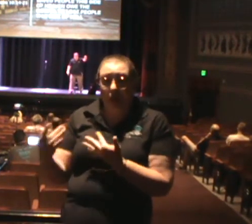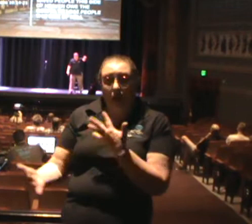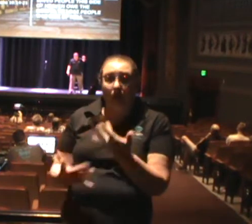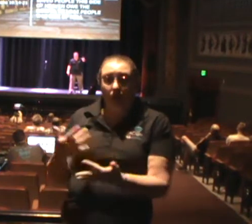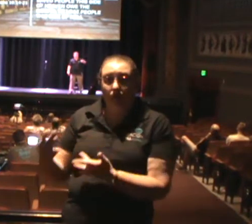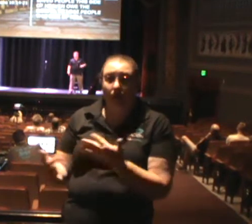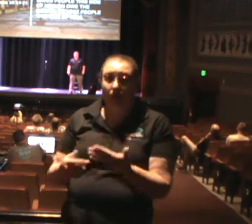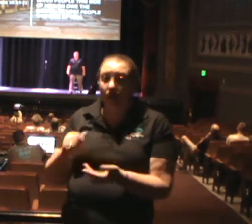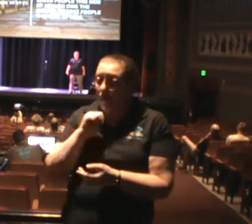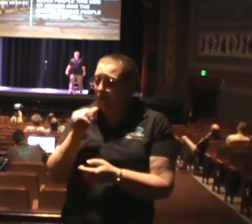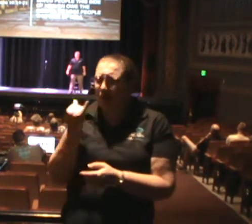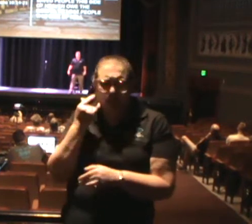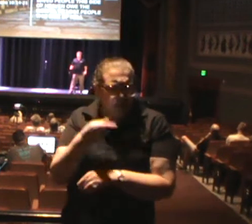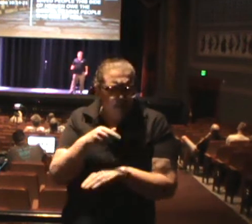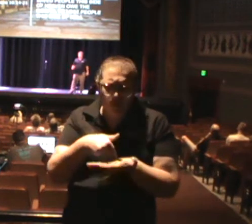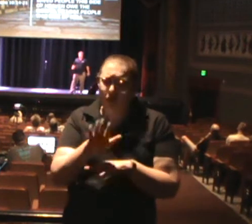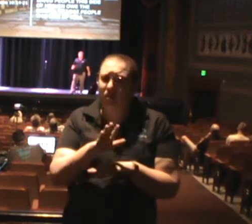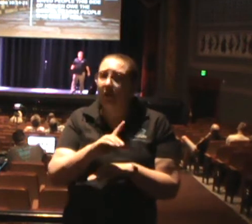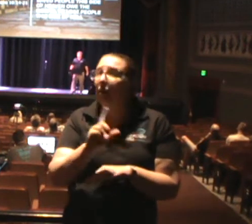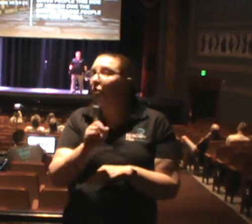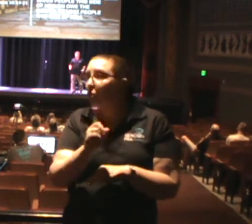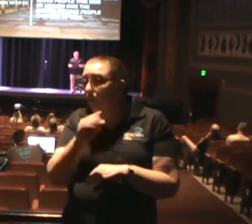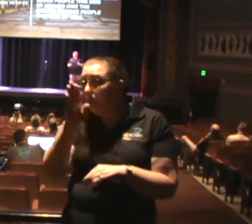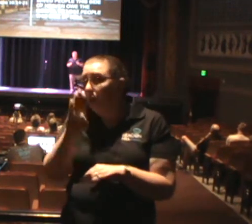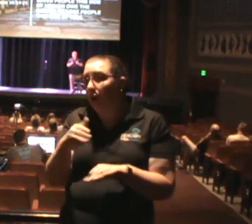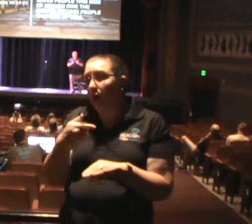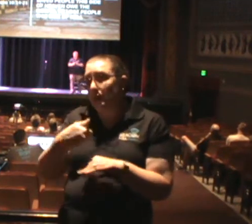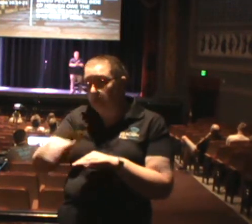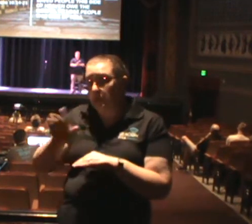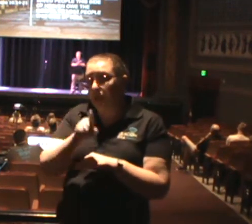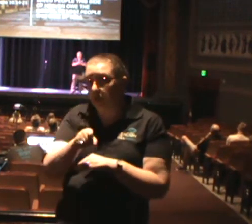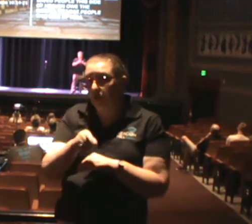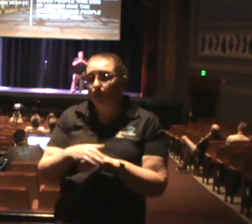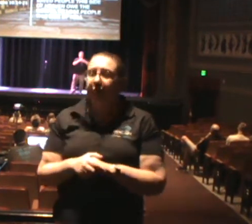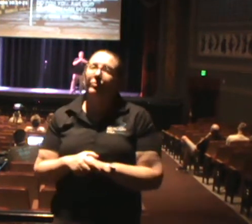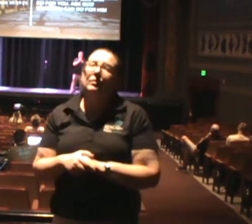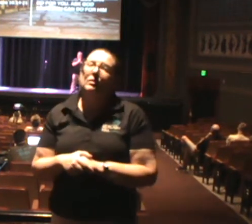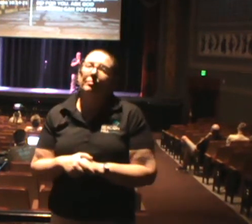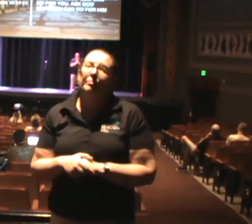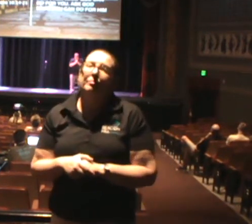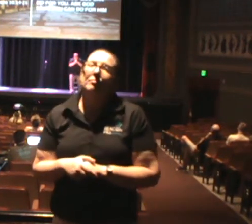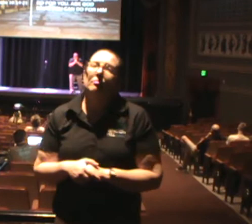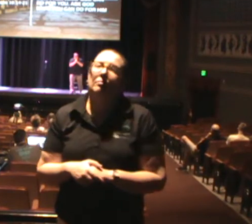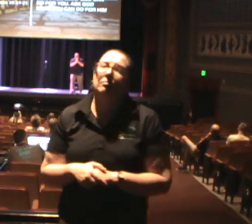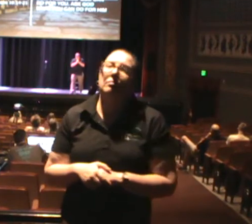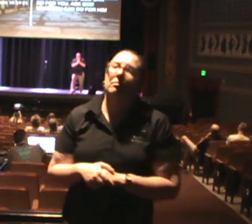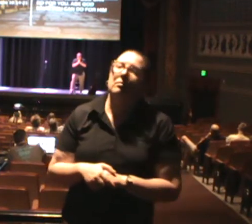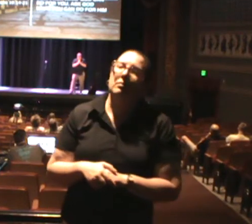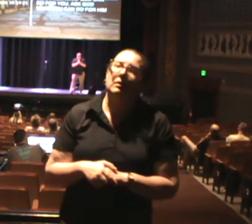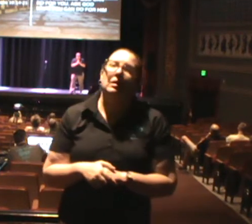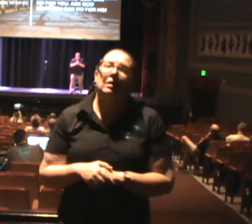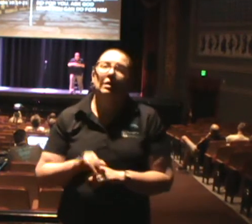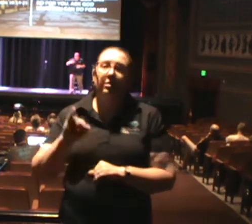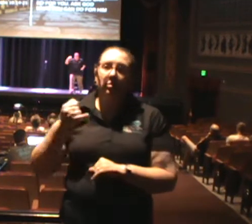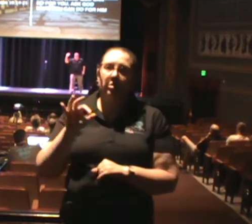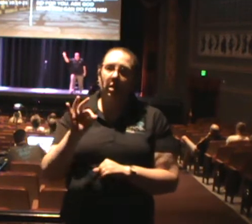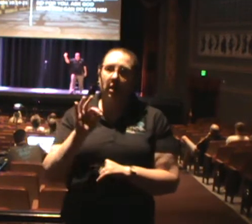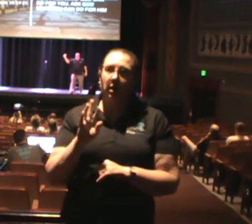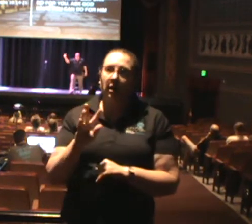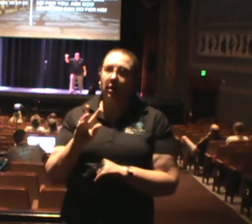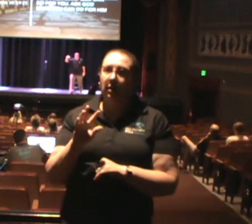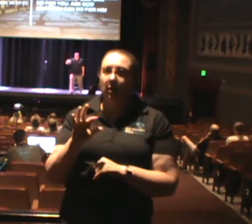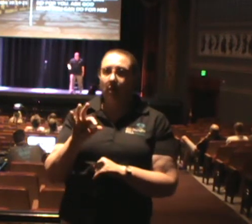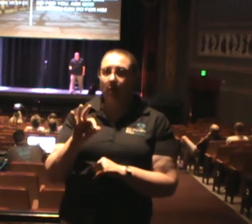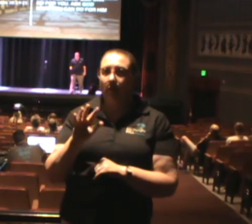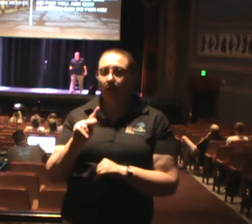question of where God is sending you. So to rephrase a quote from the late John F. Kennedy when he said, don't ask what